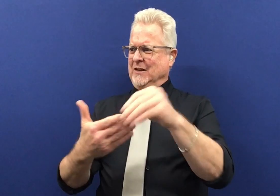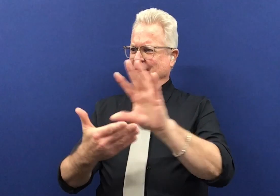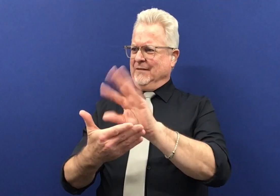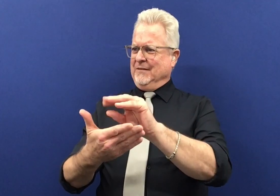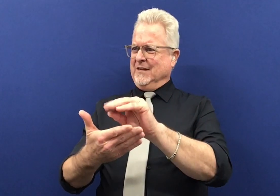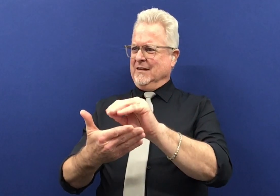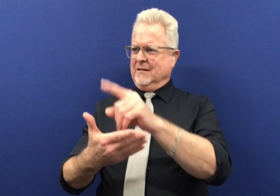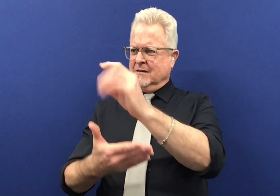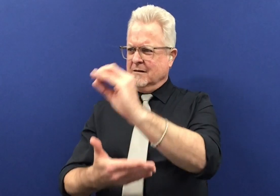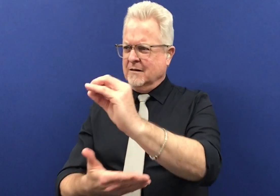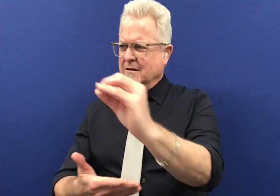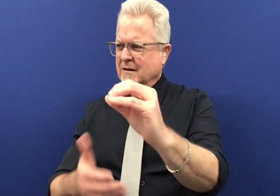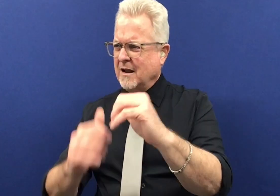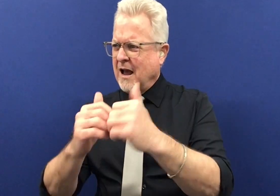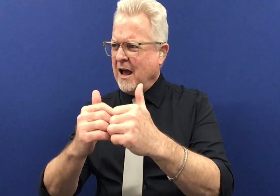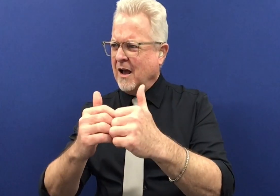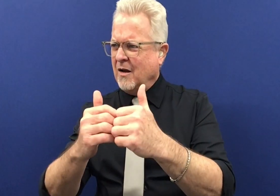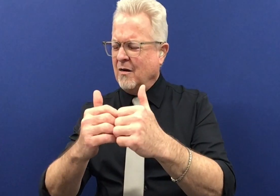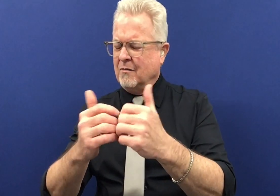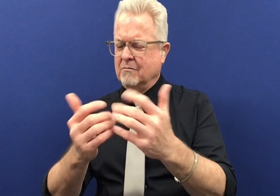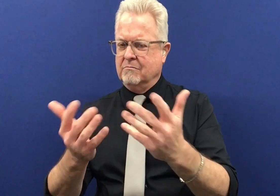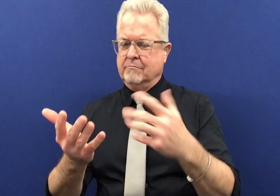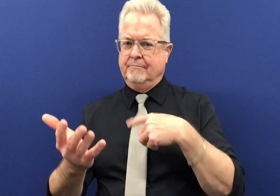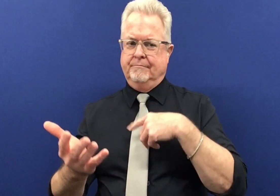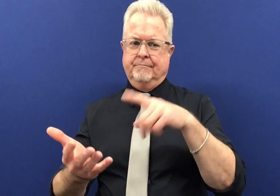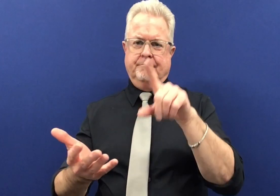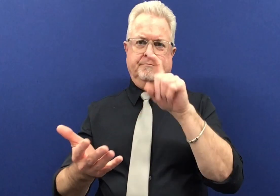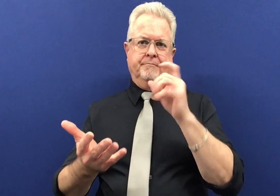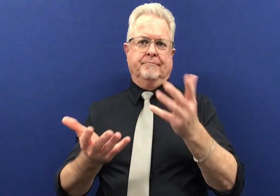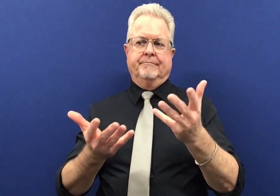got this $50 gift card from my friend how could the balance be zero.